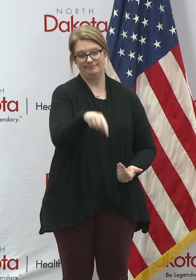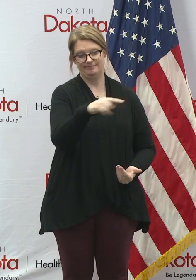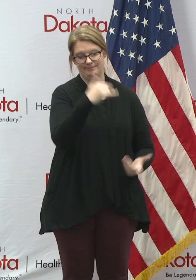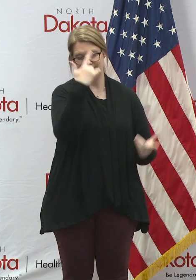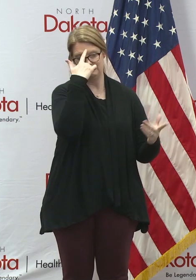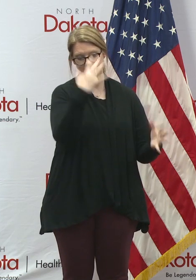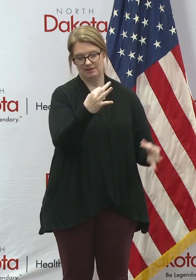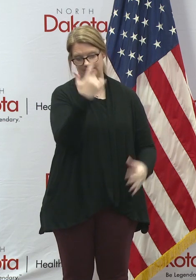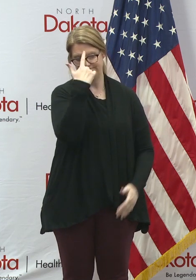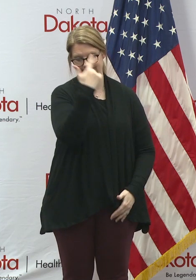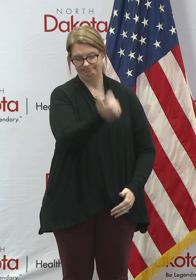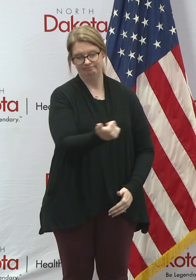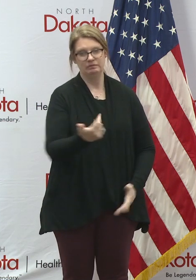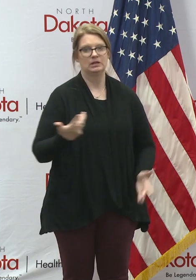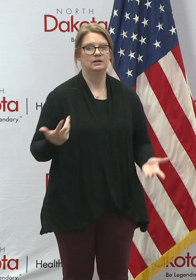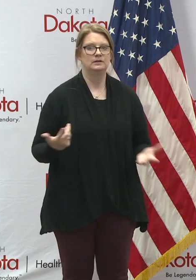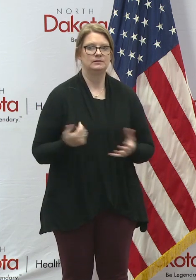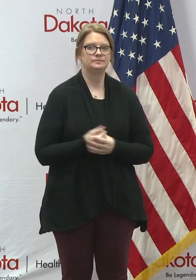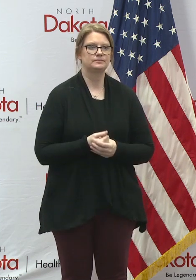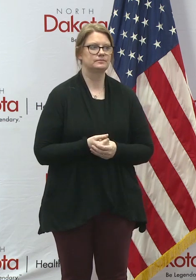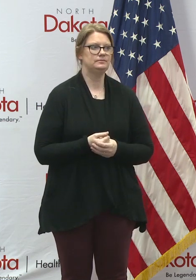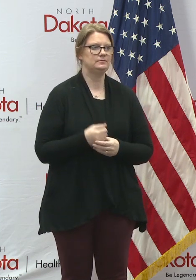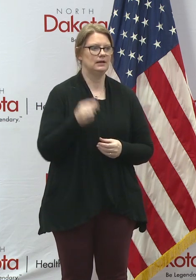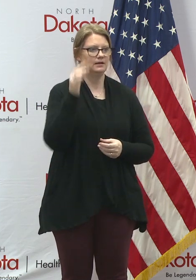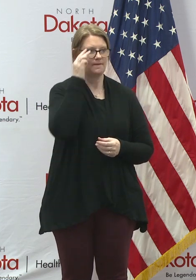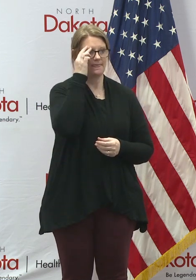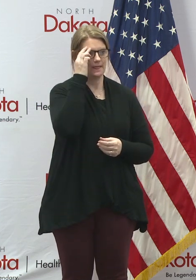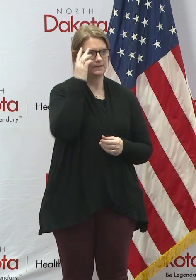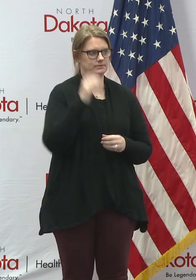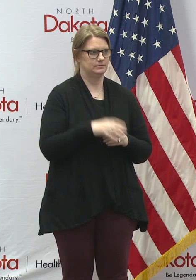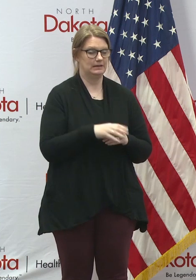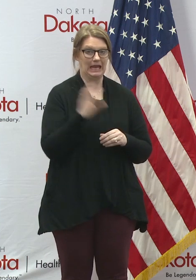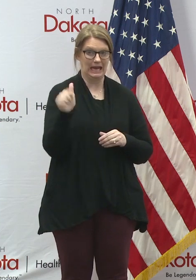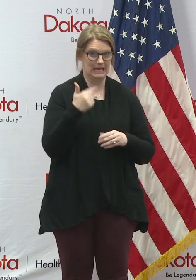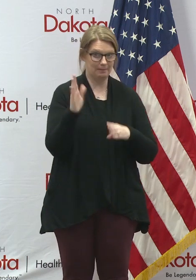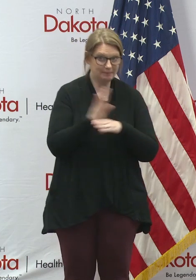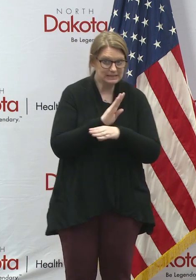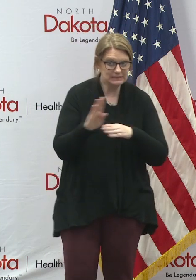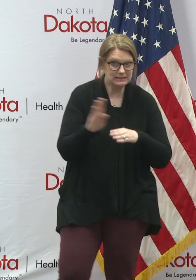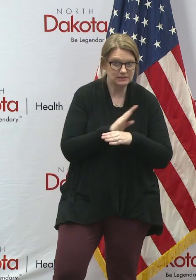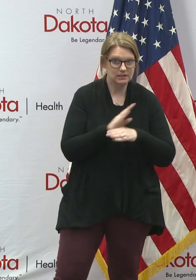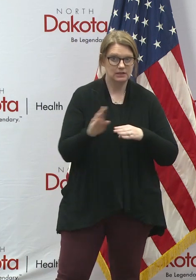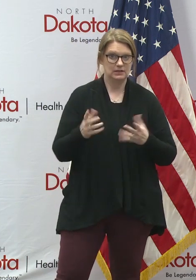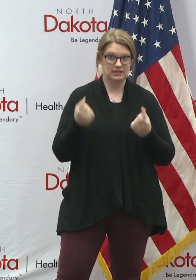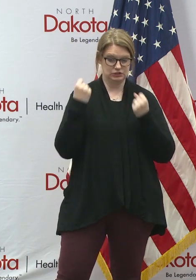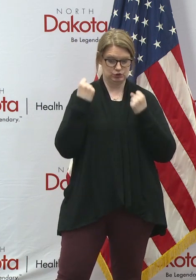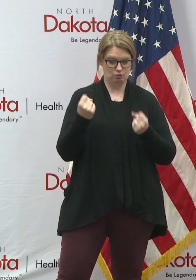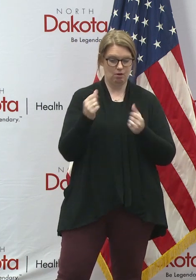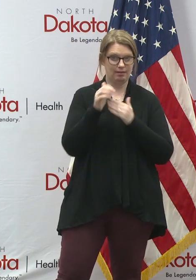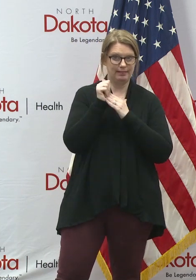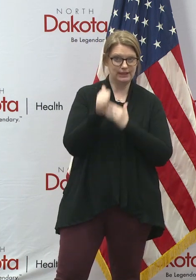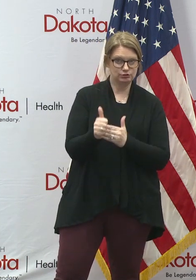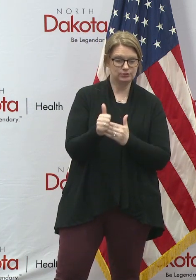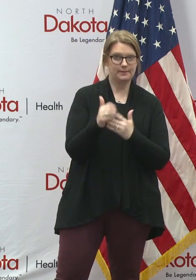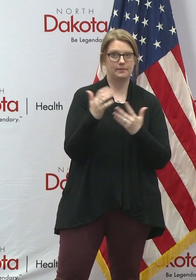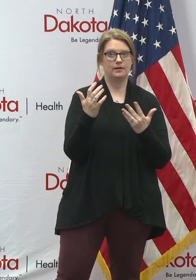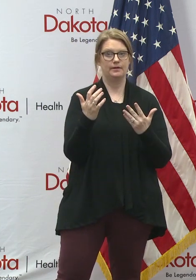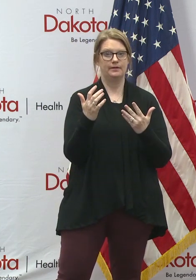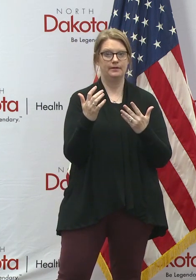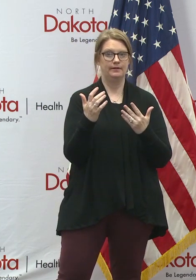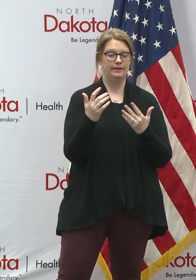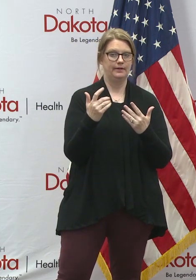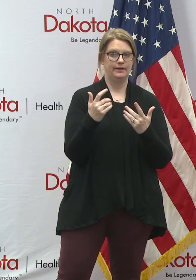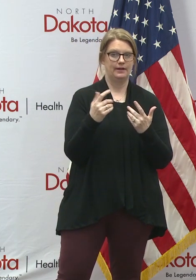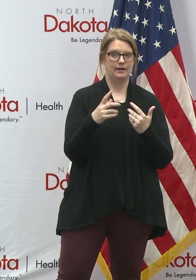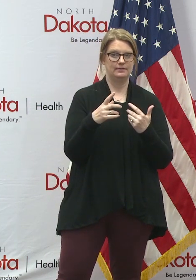people that are, you know, I mean, any business that I know that's got, you know, strong leadership and in